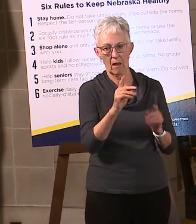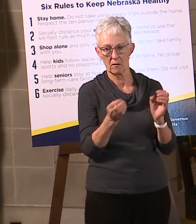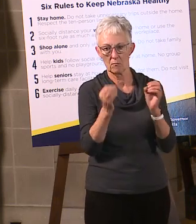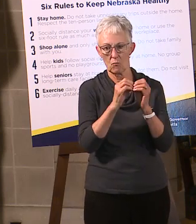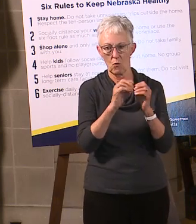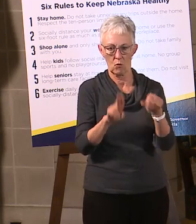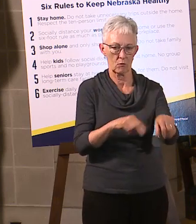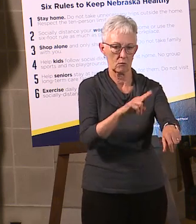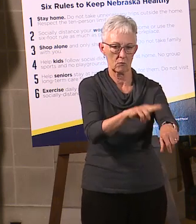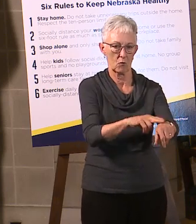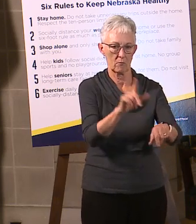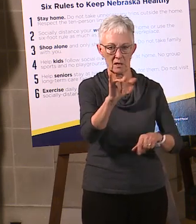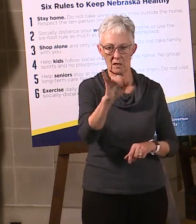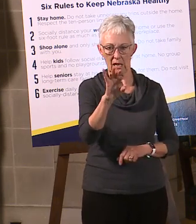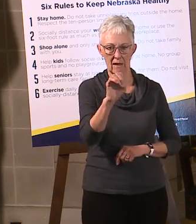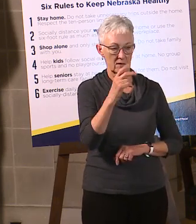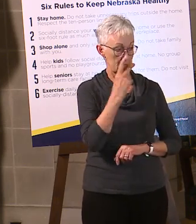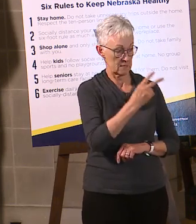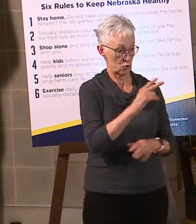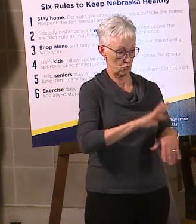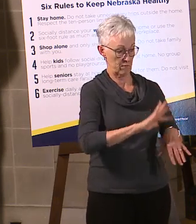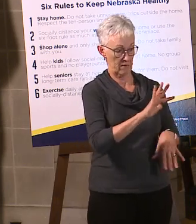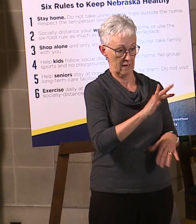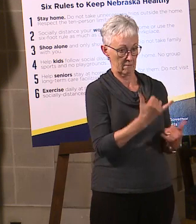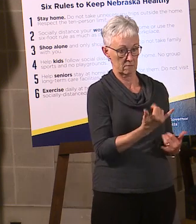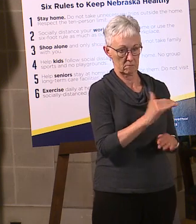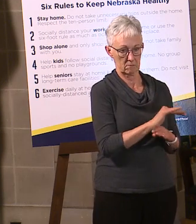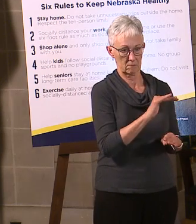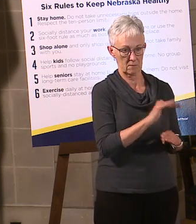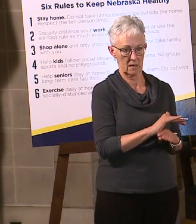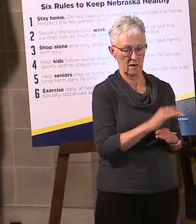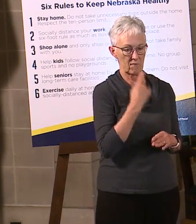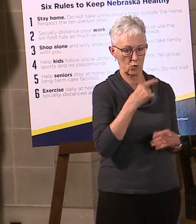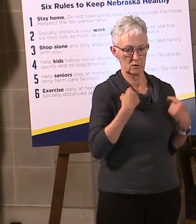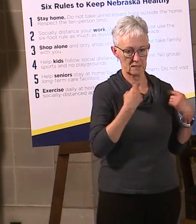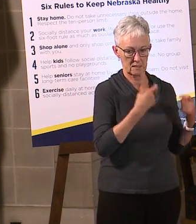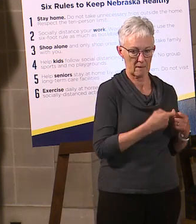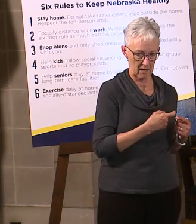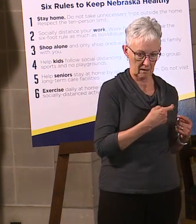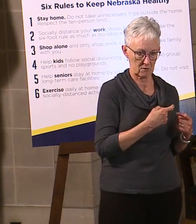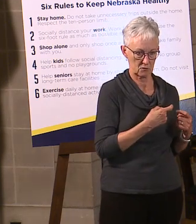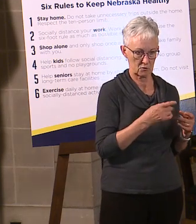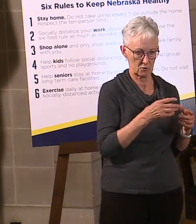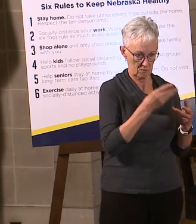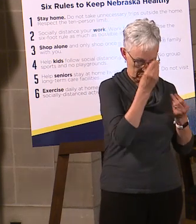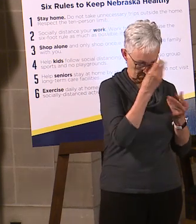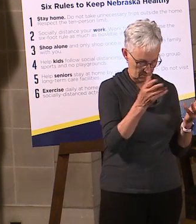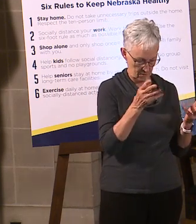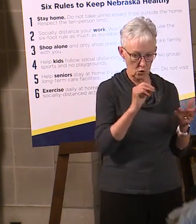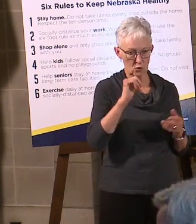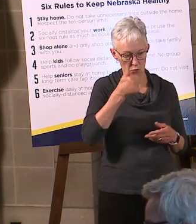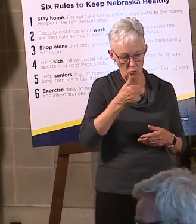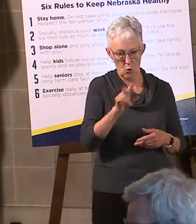We'll see you either 5 p.m. tonight for the Spanish language briefing or 2 p.m. tomorrow for the English language one. Thank you.